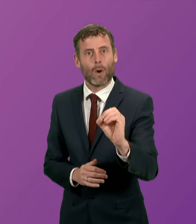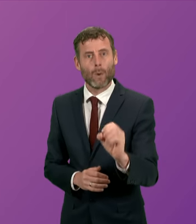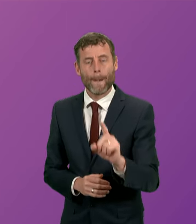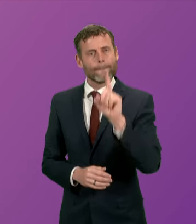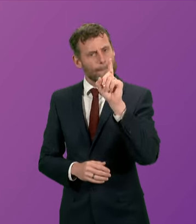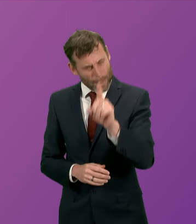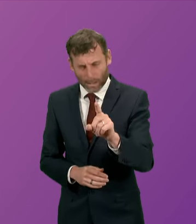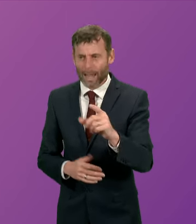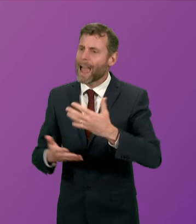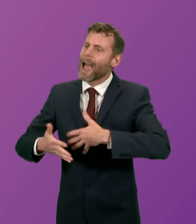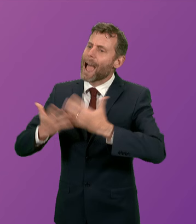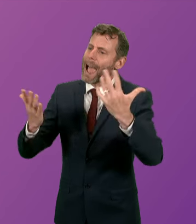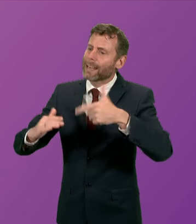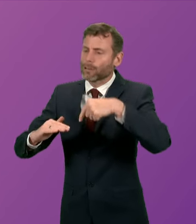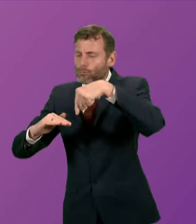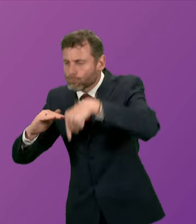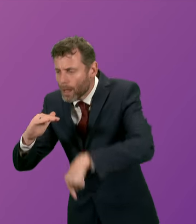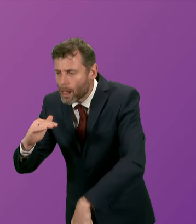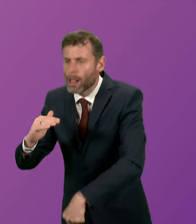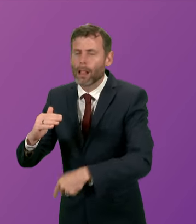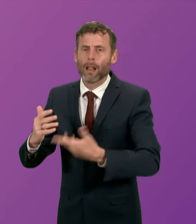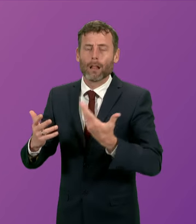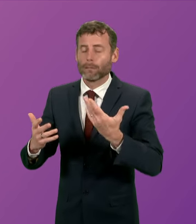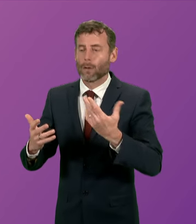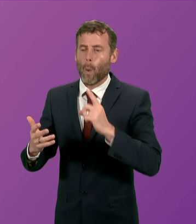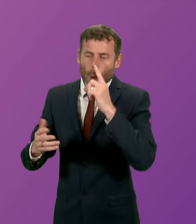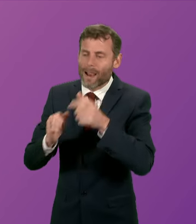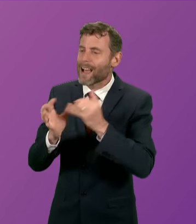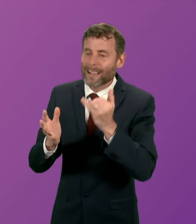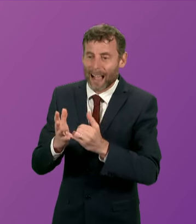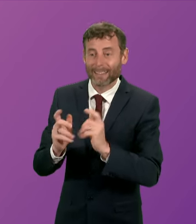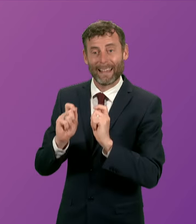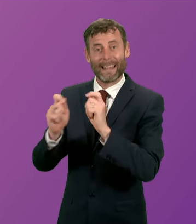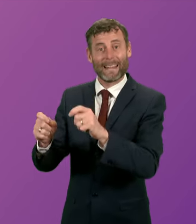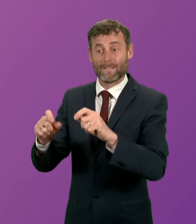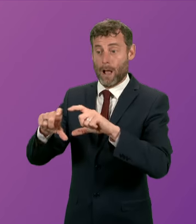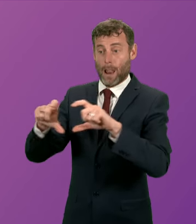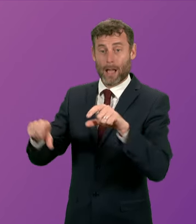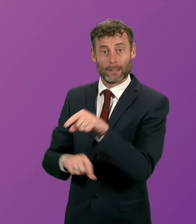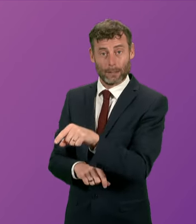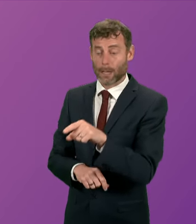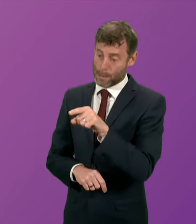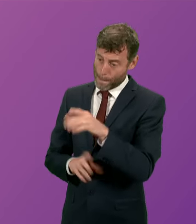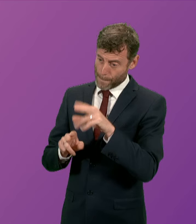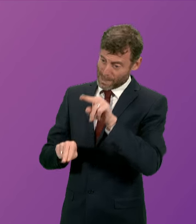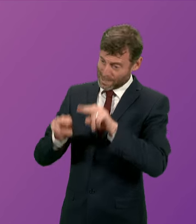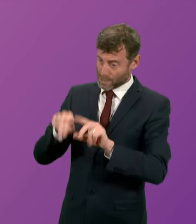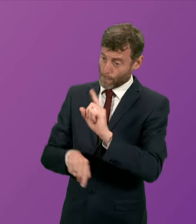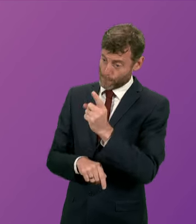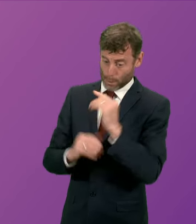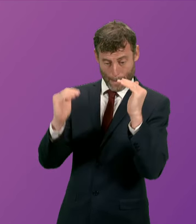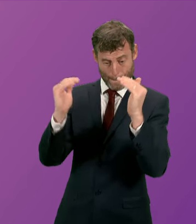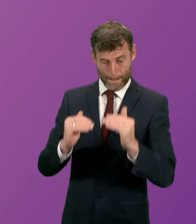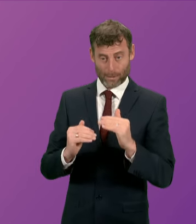-compatibility assessment on any consideration of any oil and gas license and why I will have no truck with the commitment of the Prime